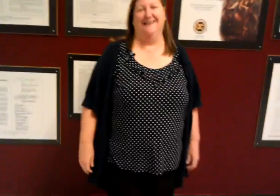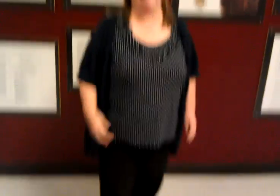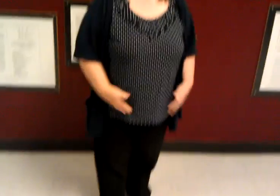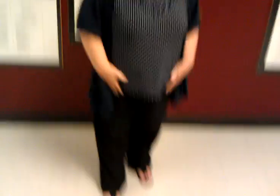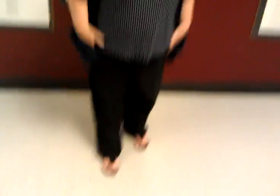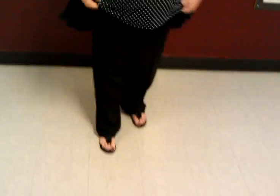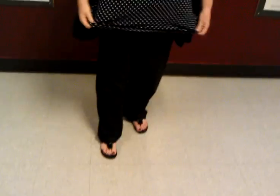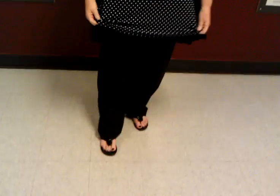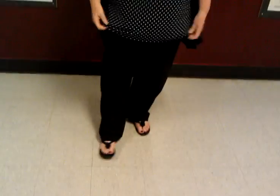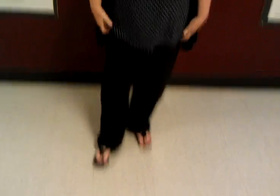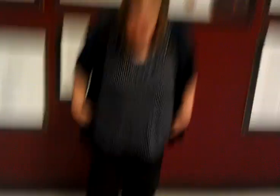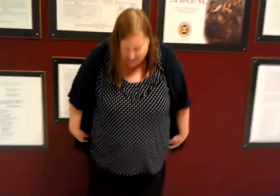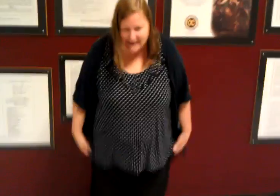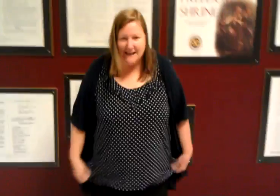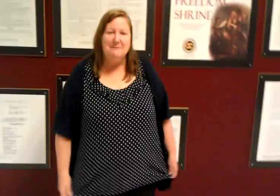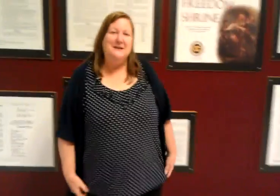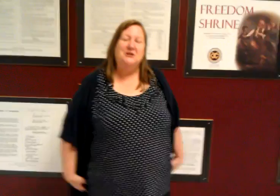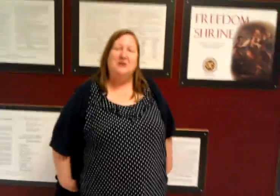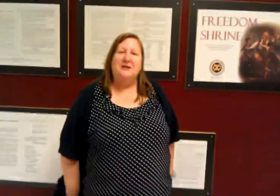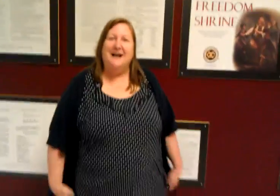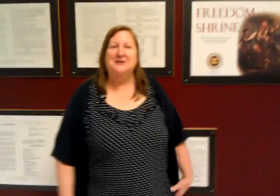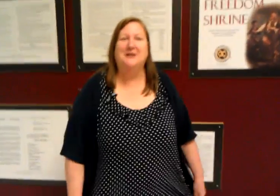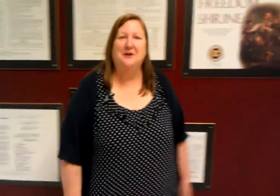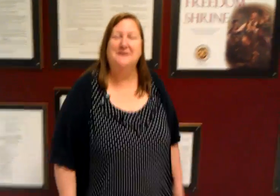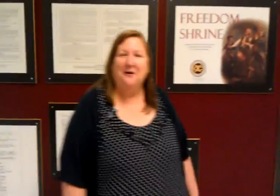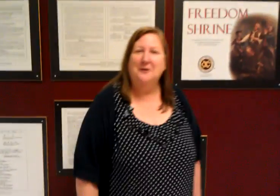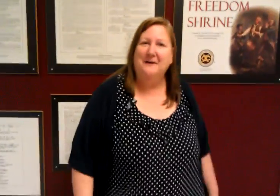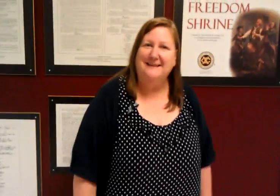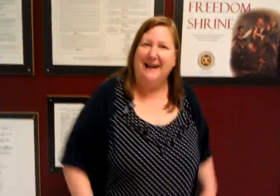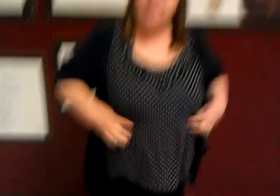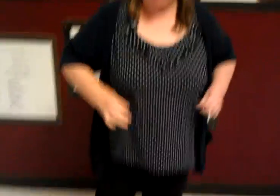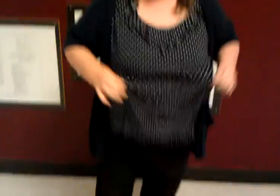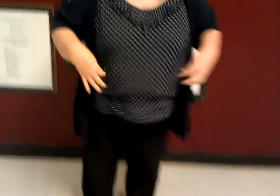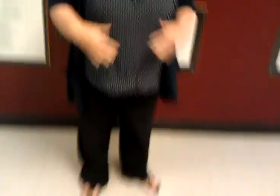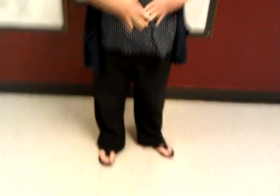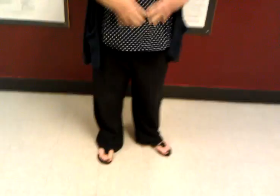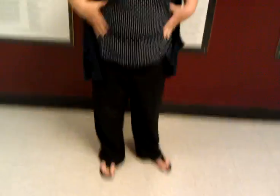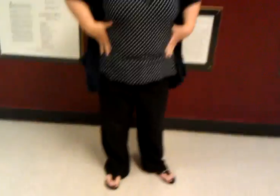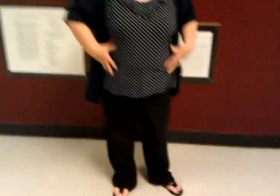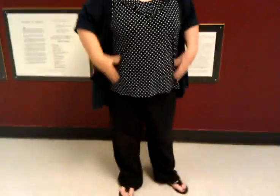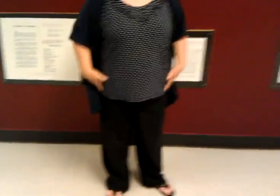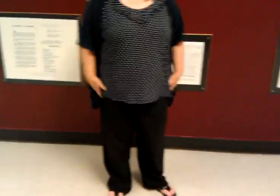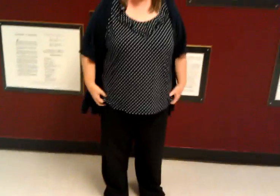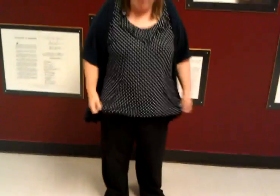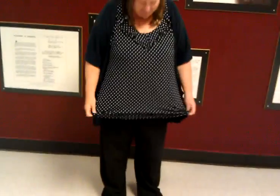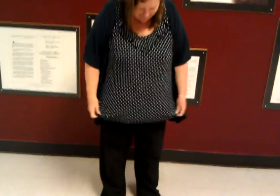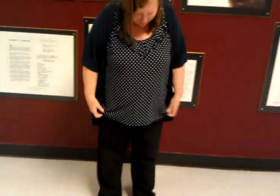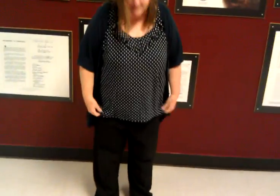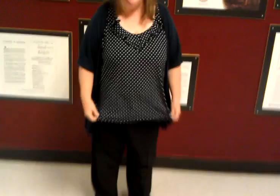she's got cleavage and her pants are too long look at this shirt actually goes all the way down it doesn't stop and oh my gosh I was like I